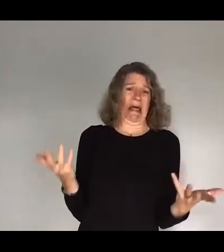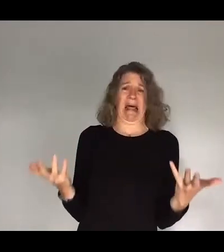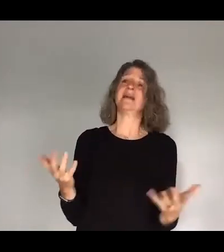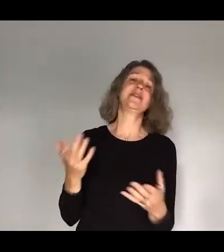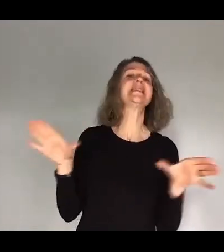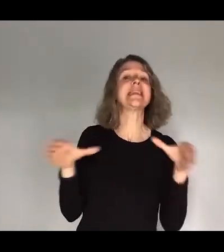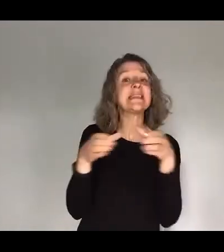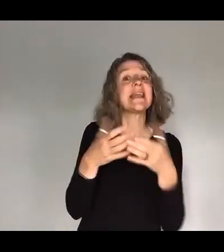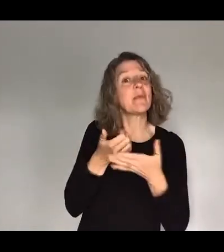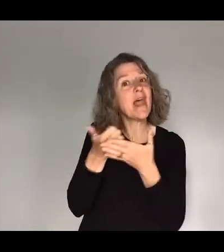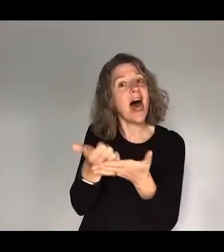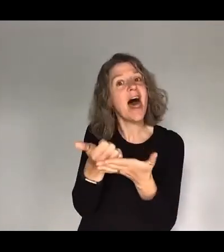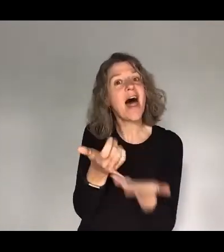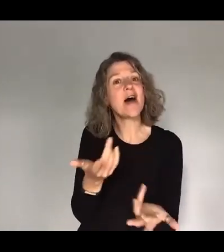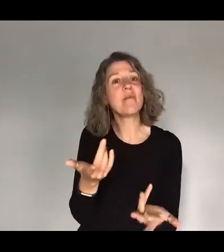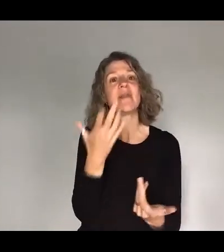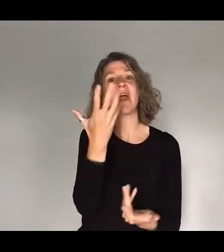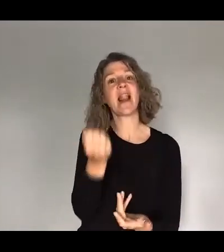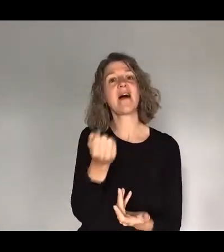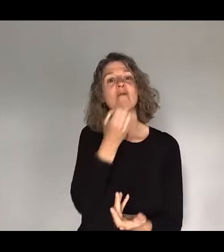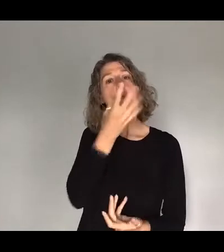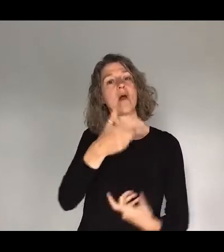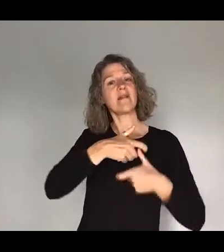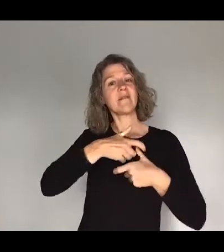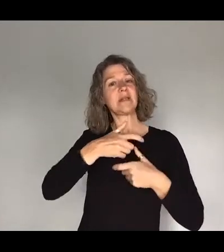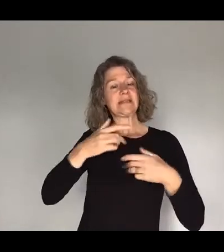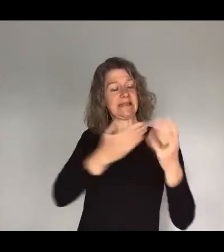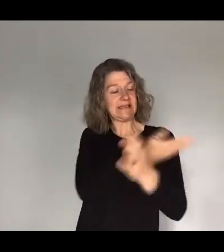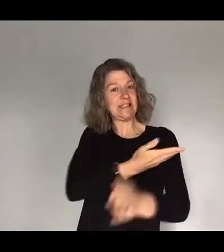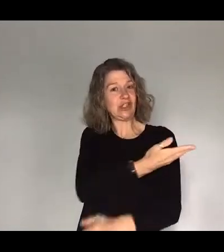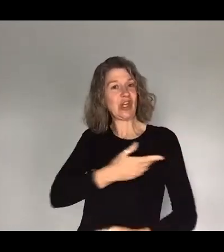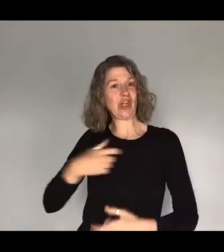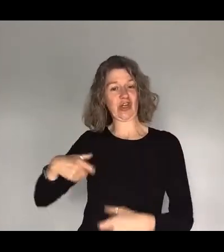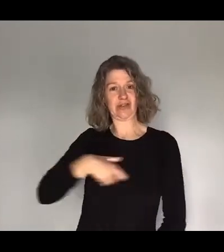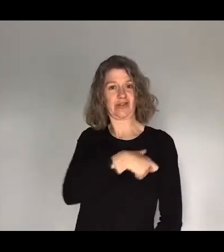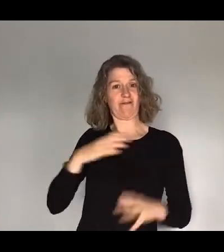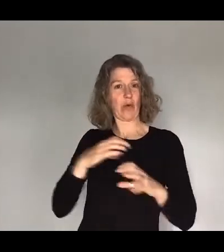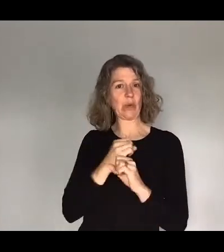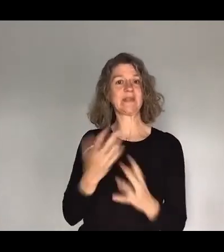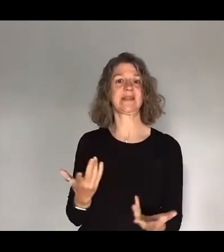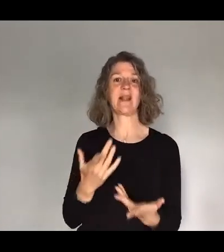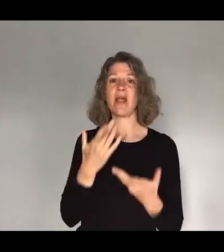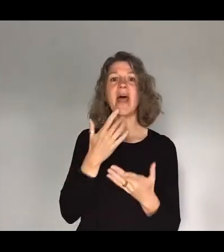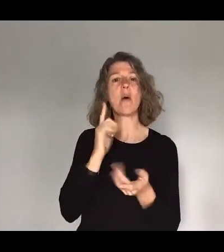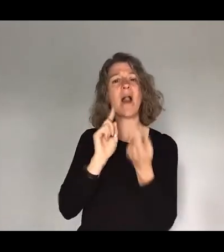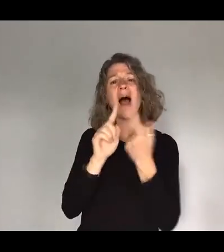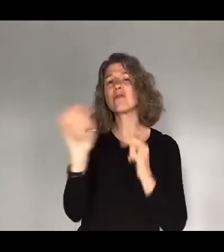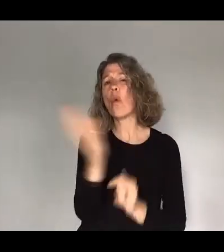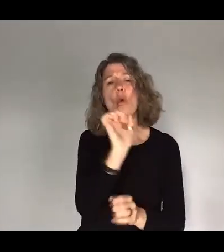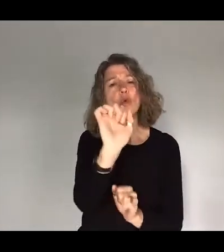you. And they'll be wearing these wonderful Focus t-shirts. And they'll be here to answer all your questions and help you get it set up. But everyone is